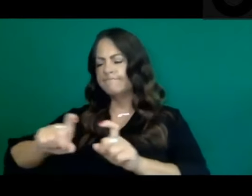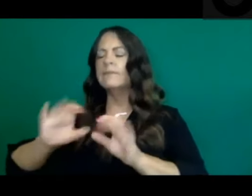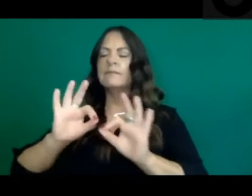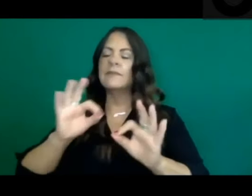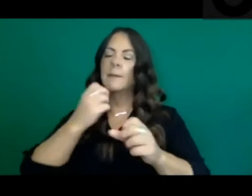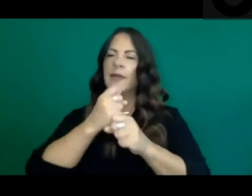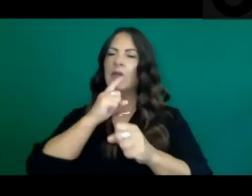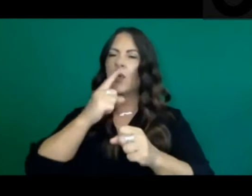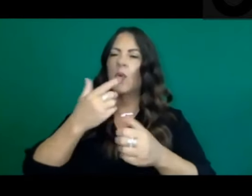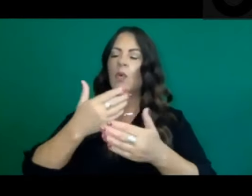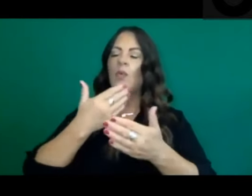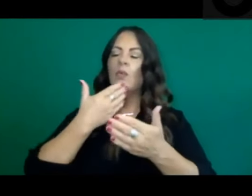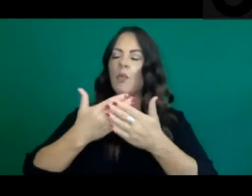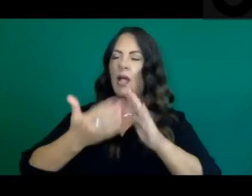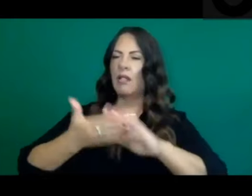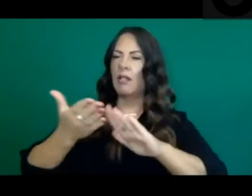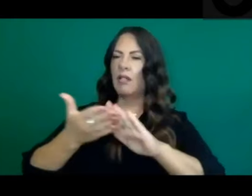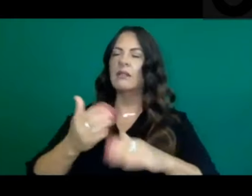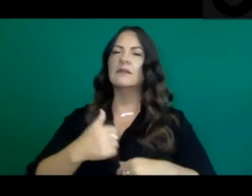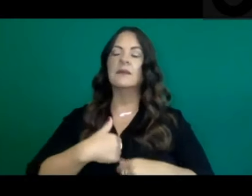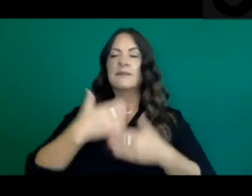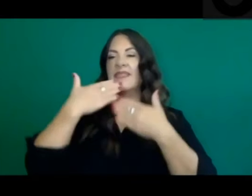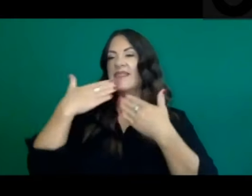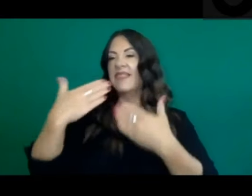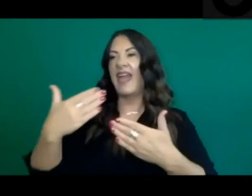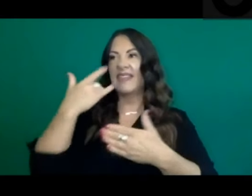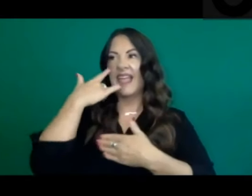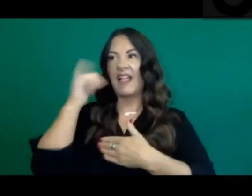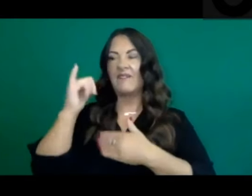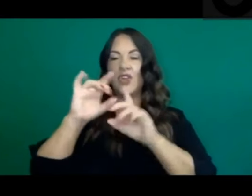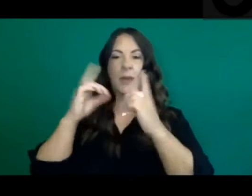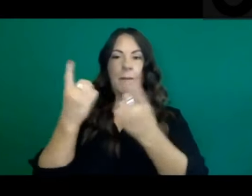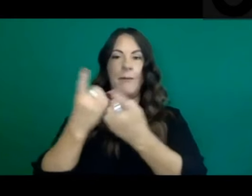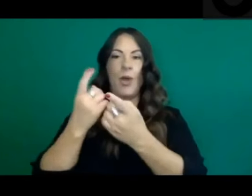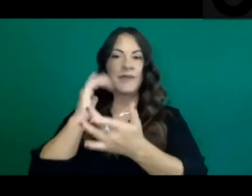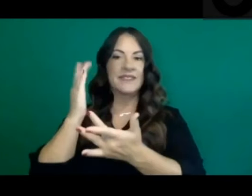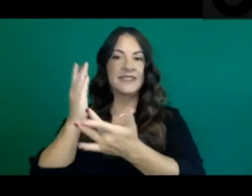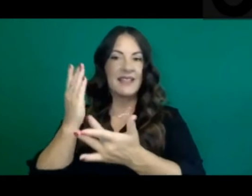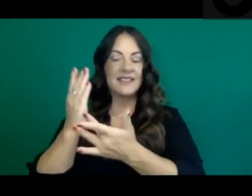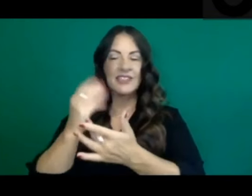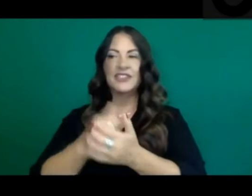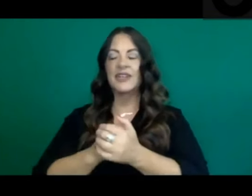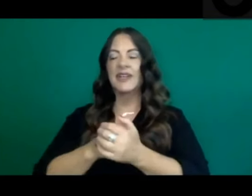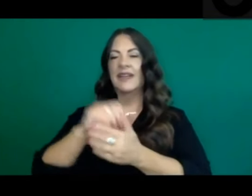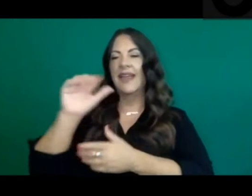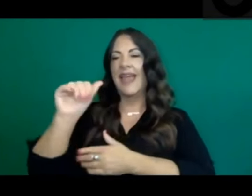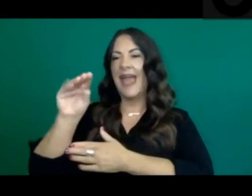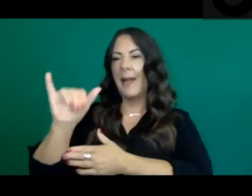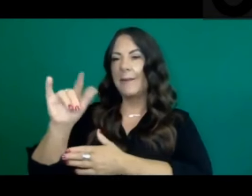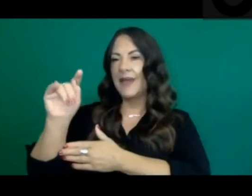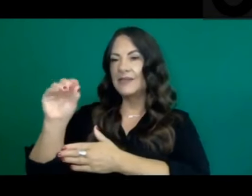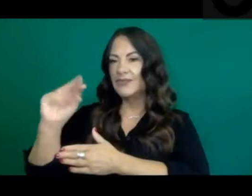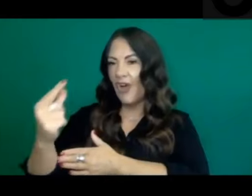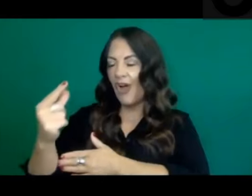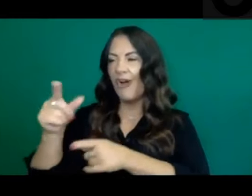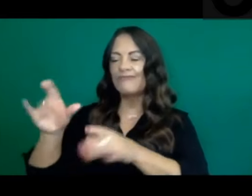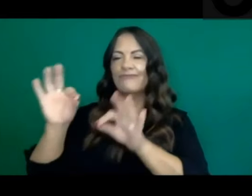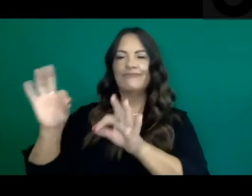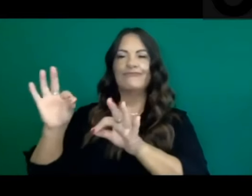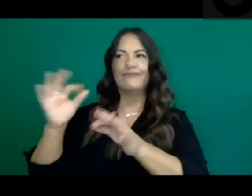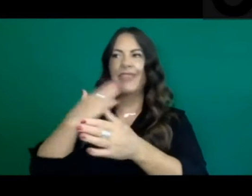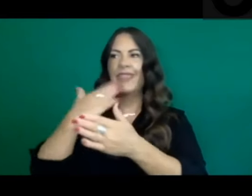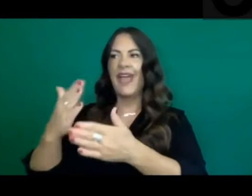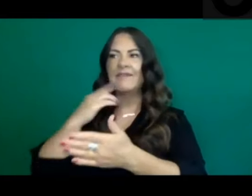thank our partners at the California Department of Technology and Amy Tong, in particular, my team at Health and Human